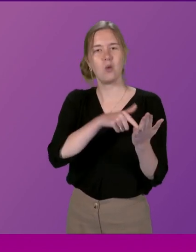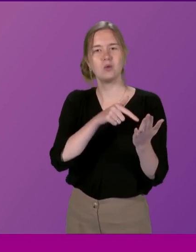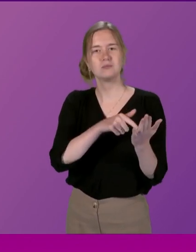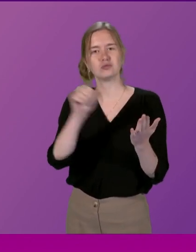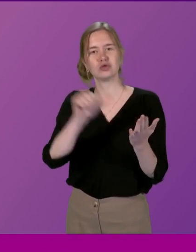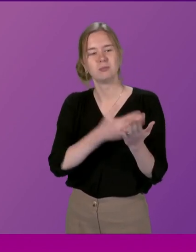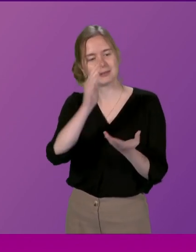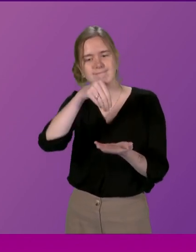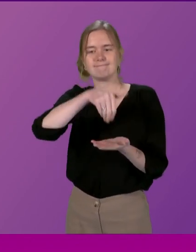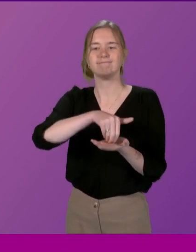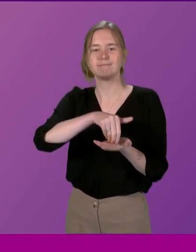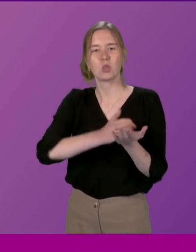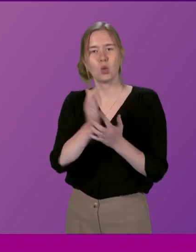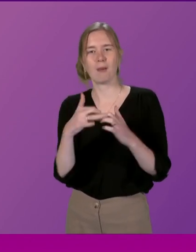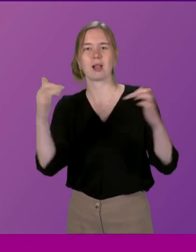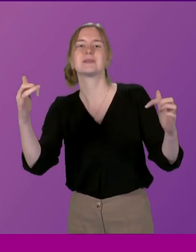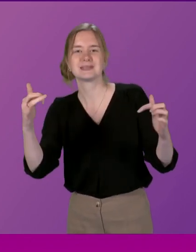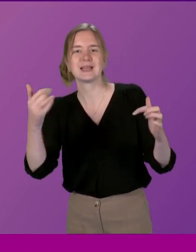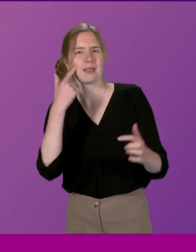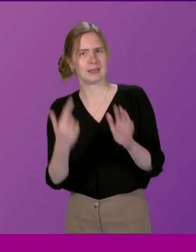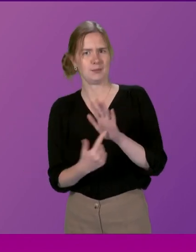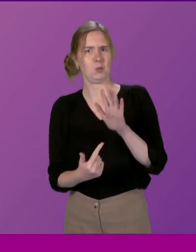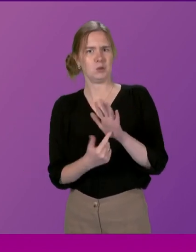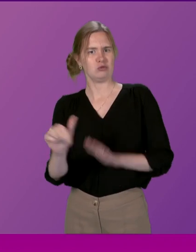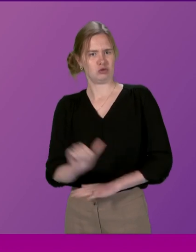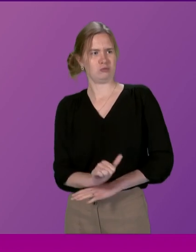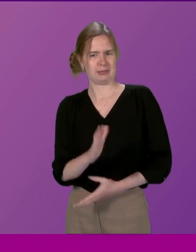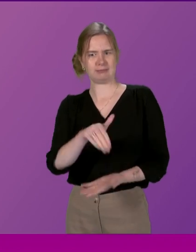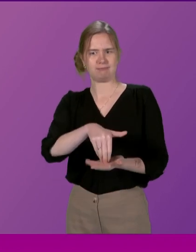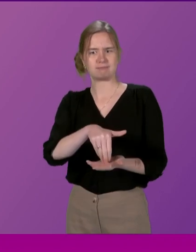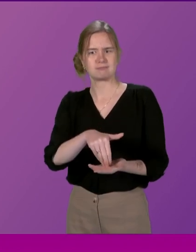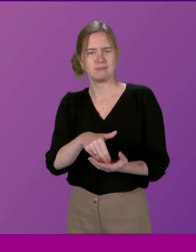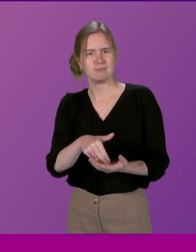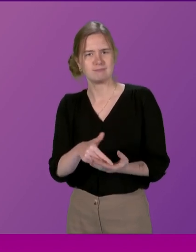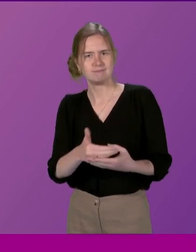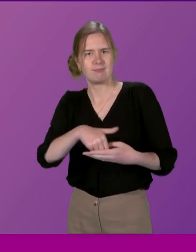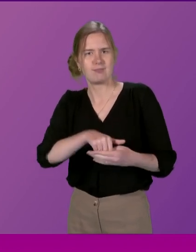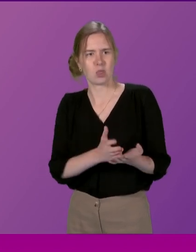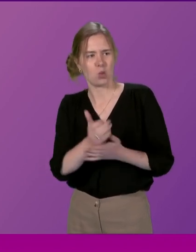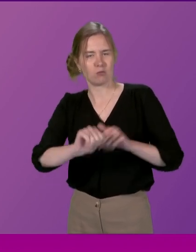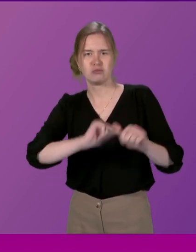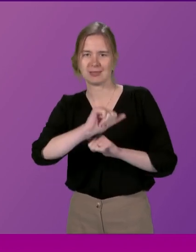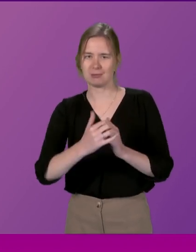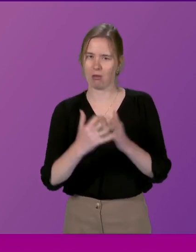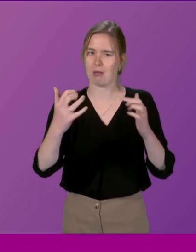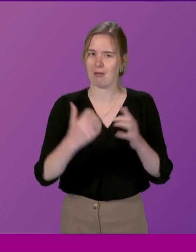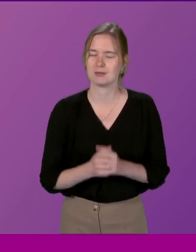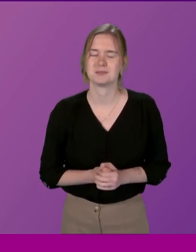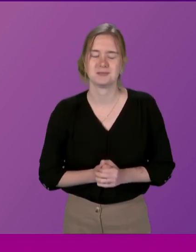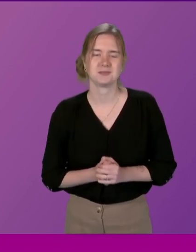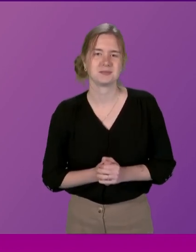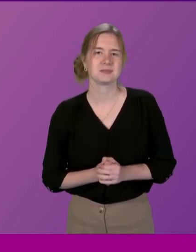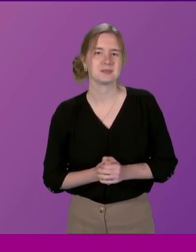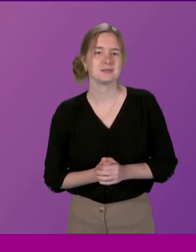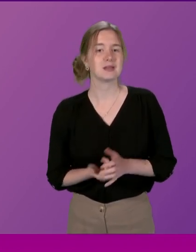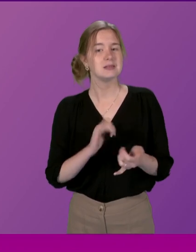should be embedded within the parliament And I think it is important, it should be an important part of these processes at the parliament Sometimes